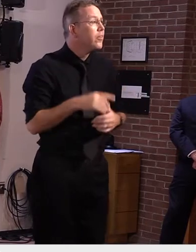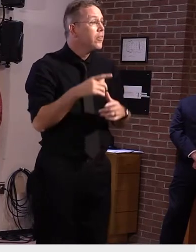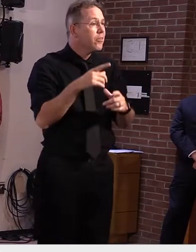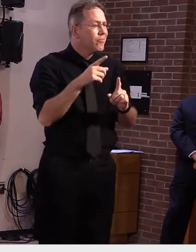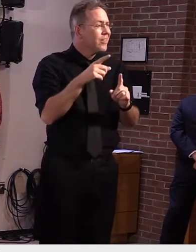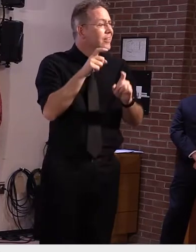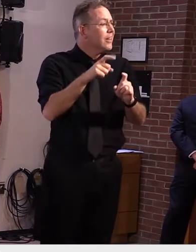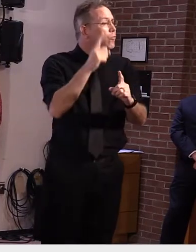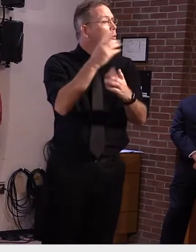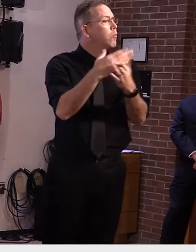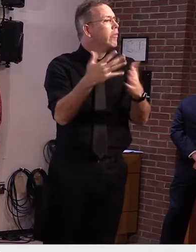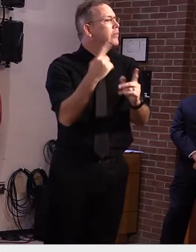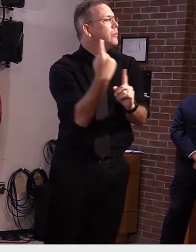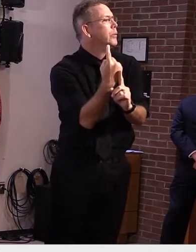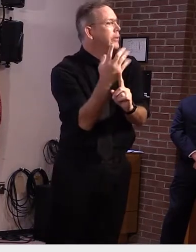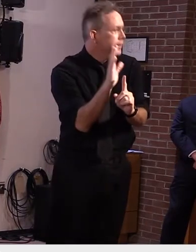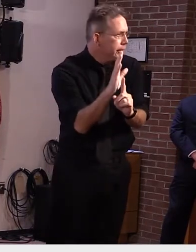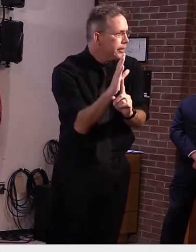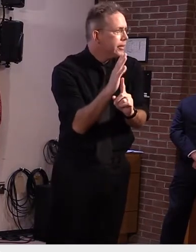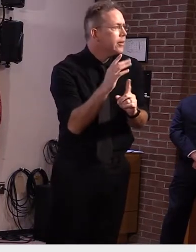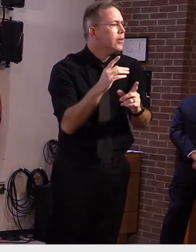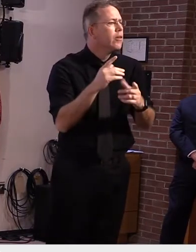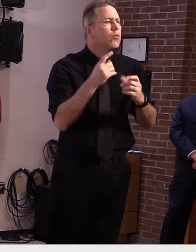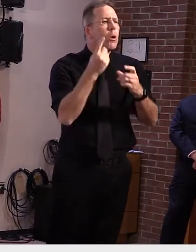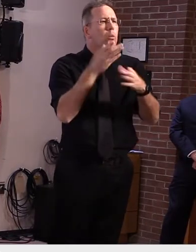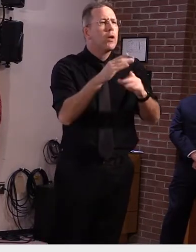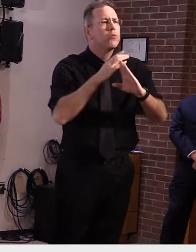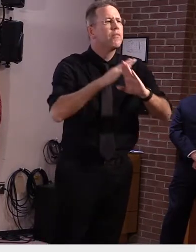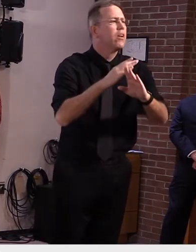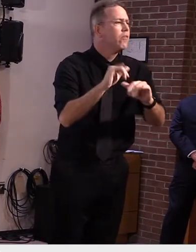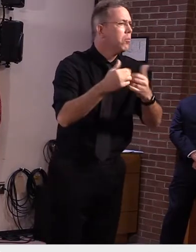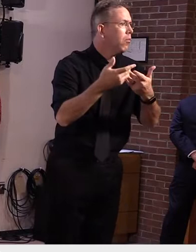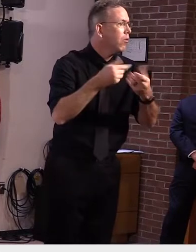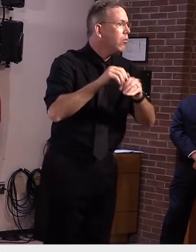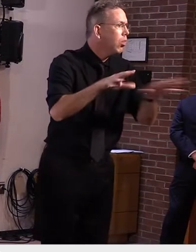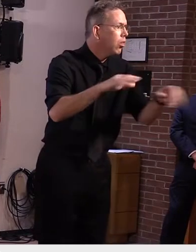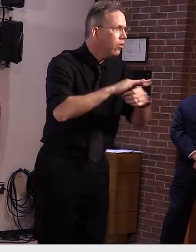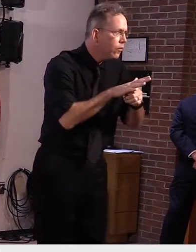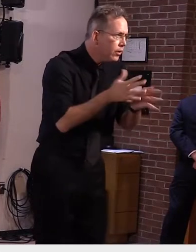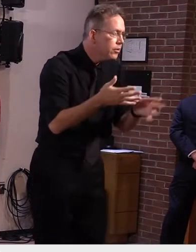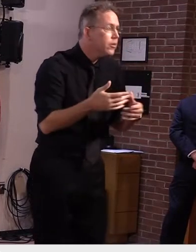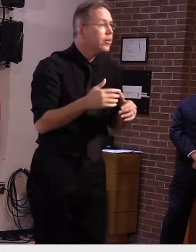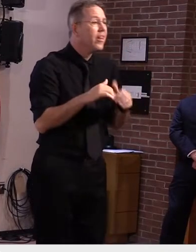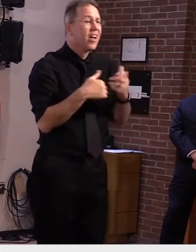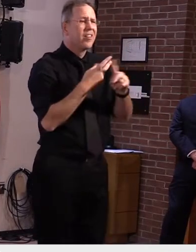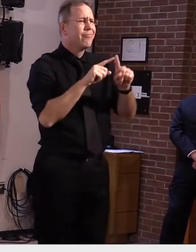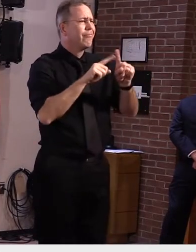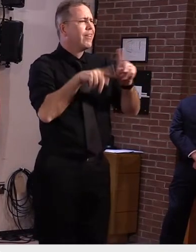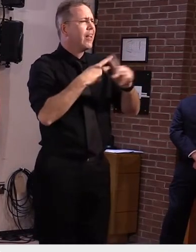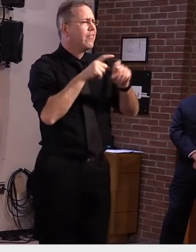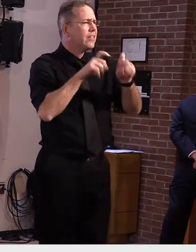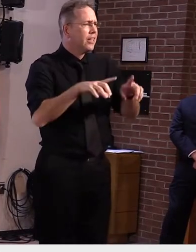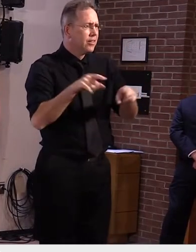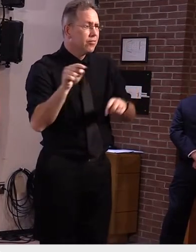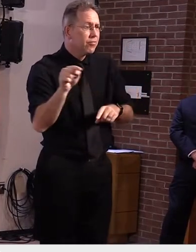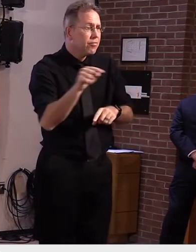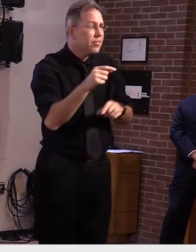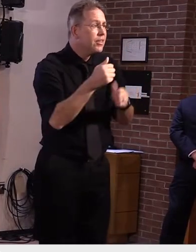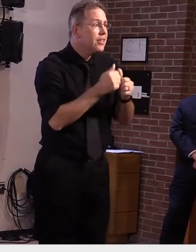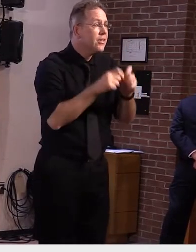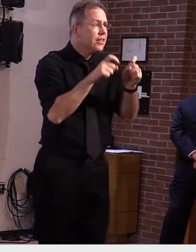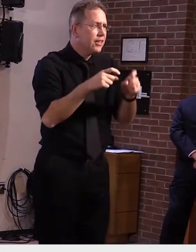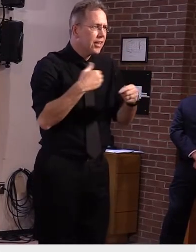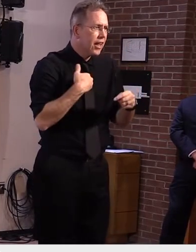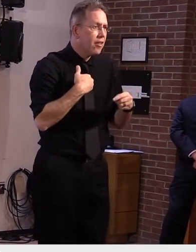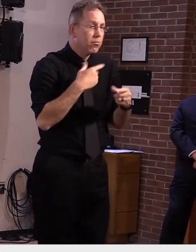prevent its spread. And there are several types of tests, each with its own best use. And as Dr. Levine